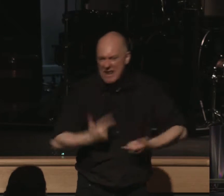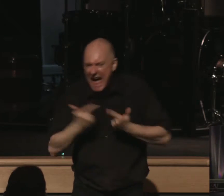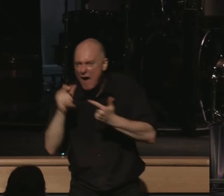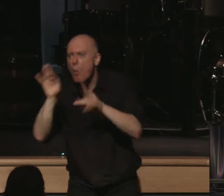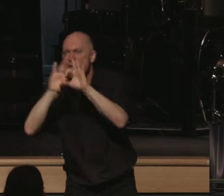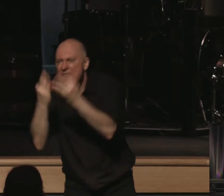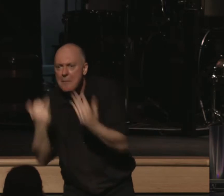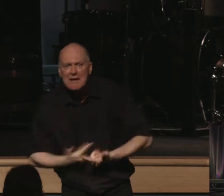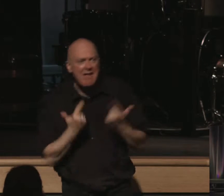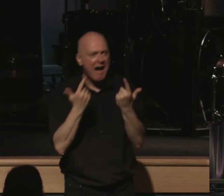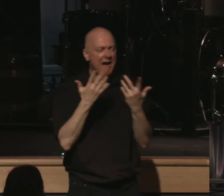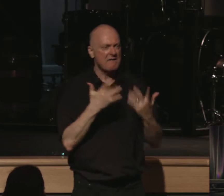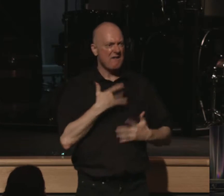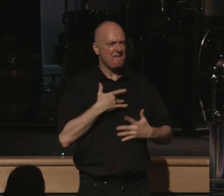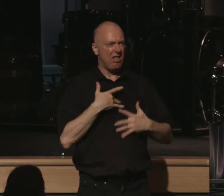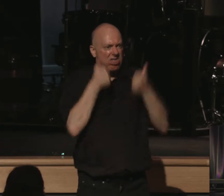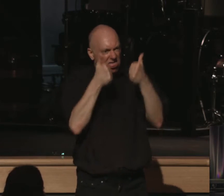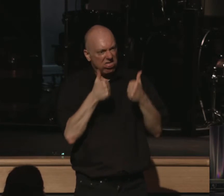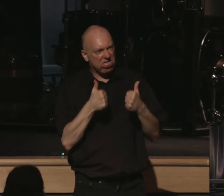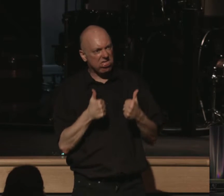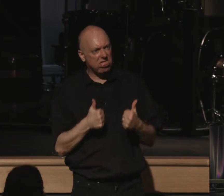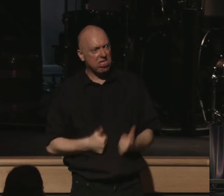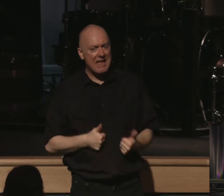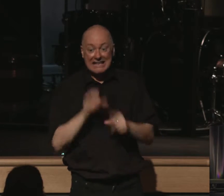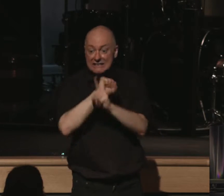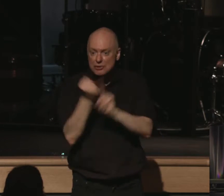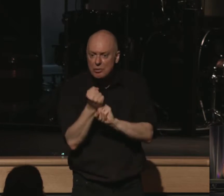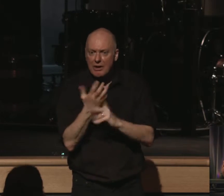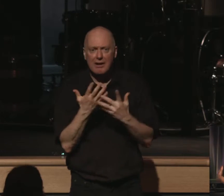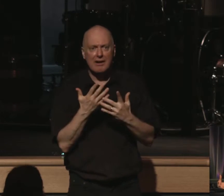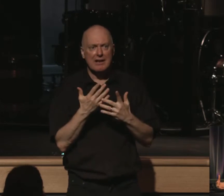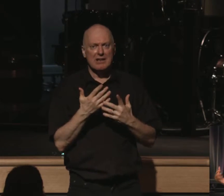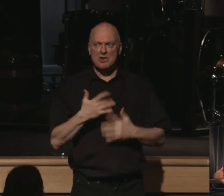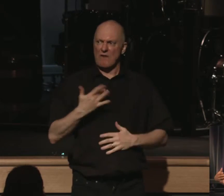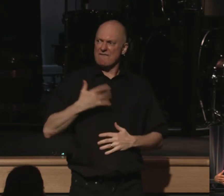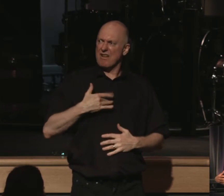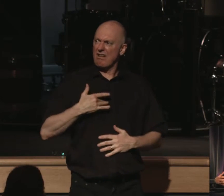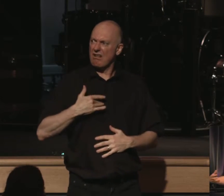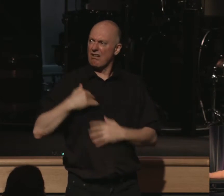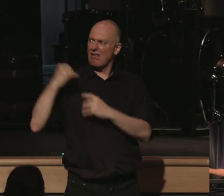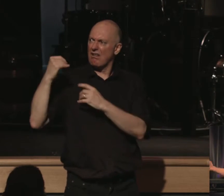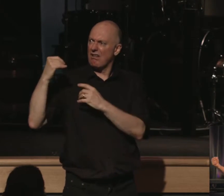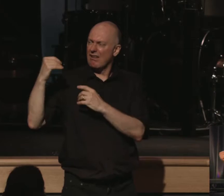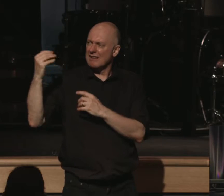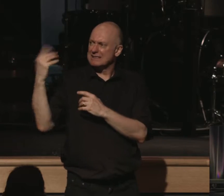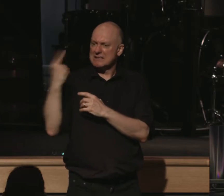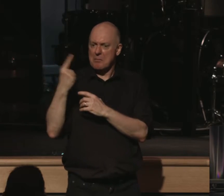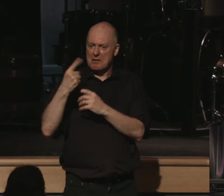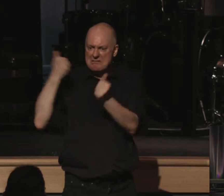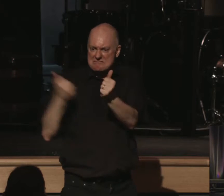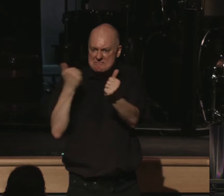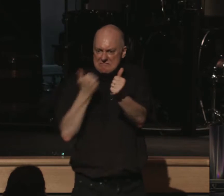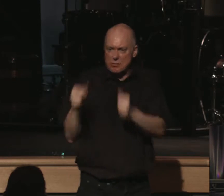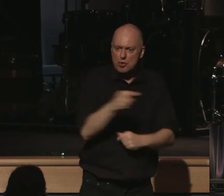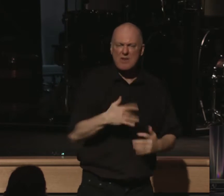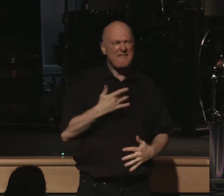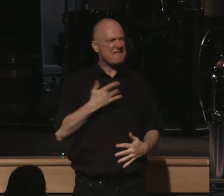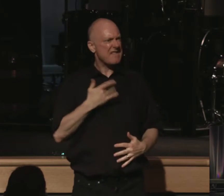or in your family dragging you down. The situation of attackers coming from the outside seeking to drag you down and you feel as though